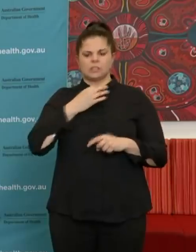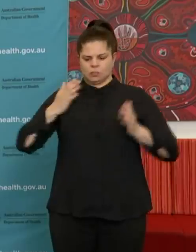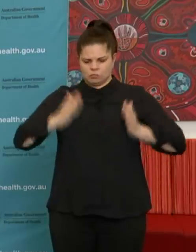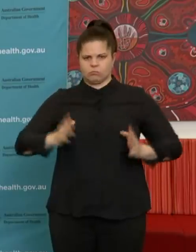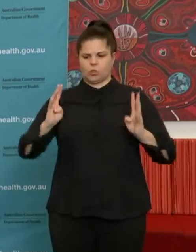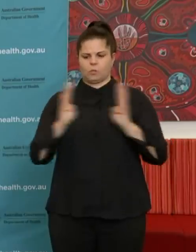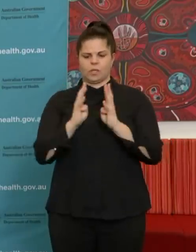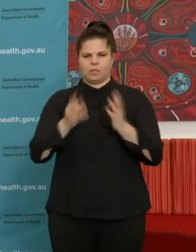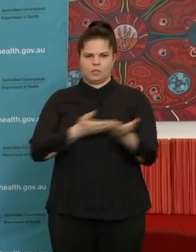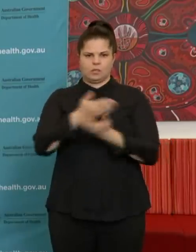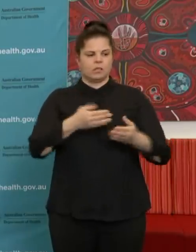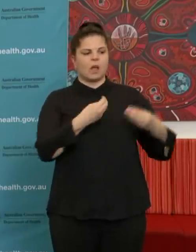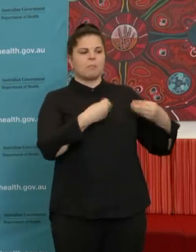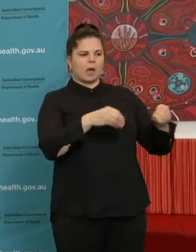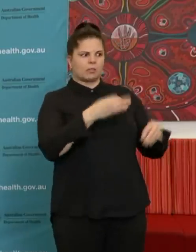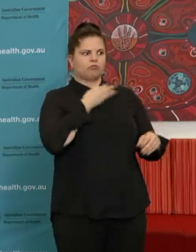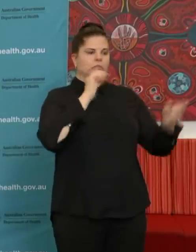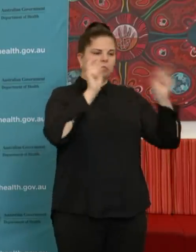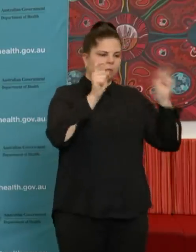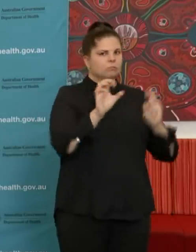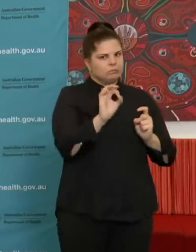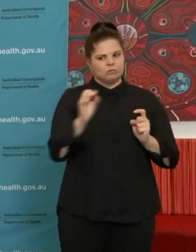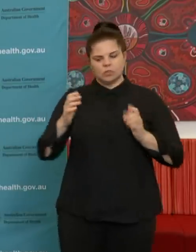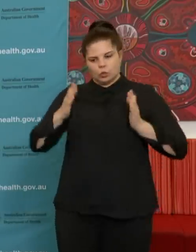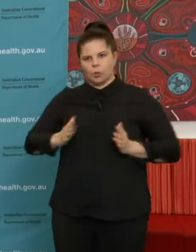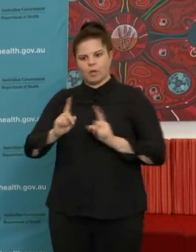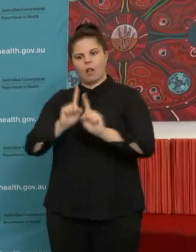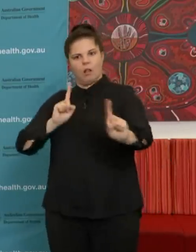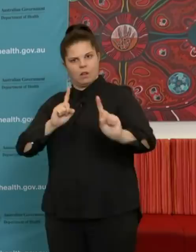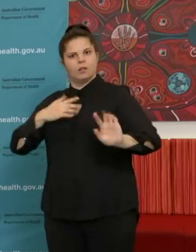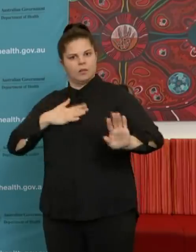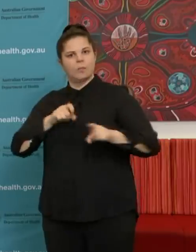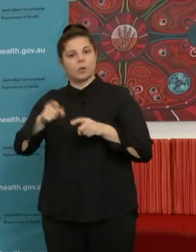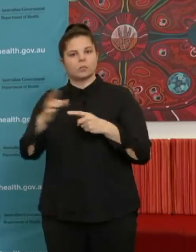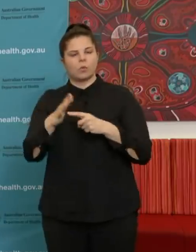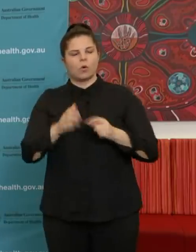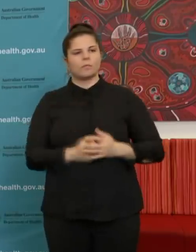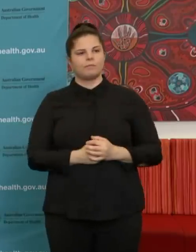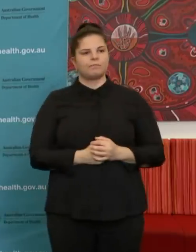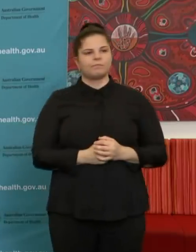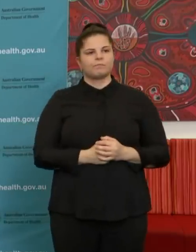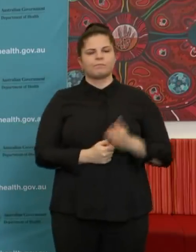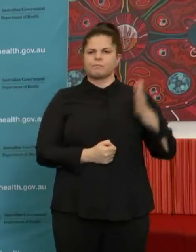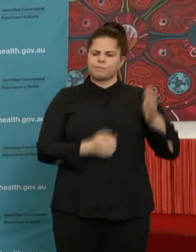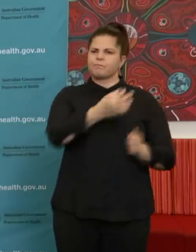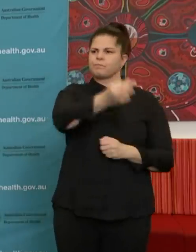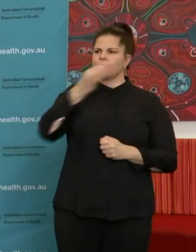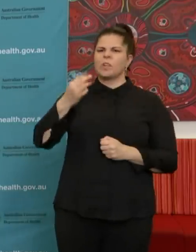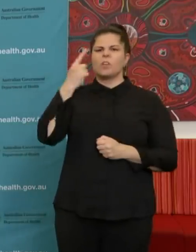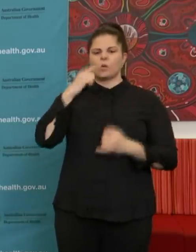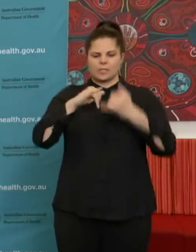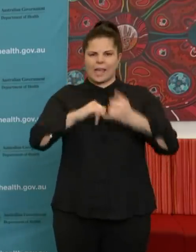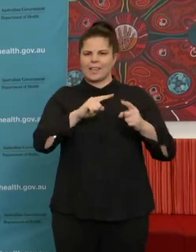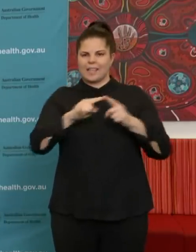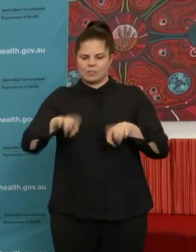rather than the markets themselves at this point. There is noticeably cooler weather sweeping through the southeast of